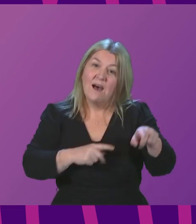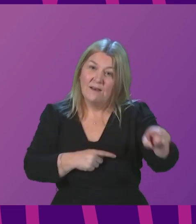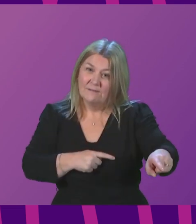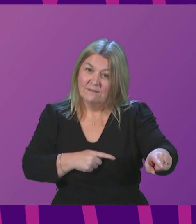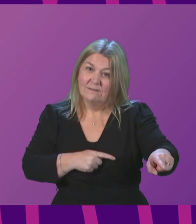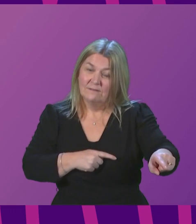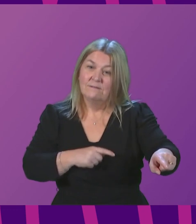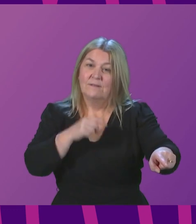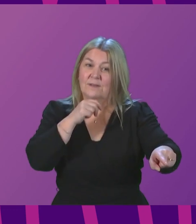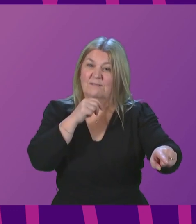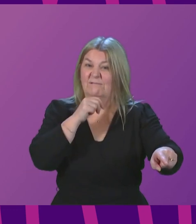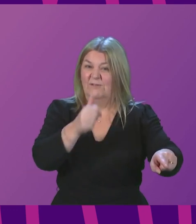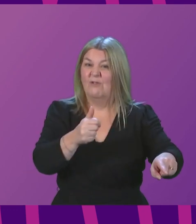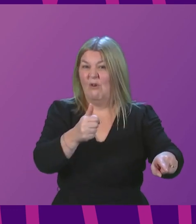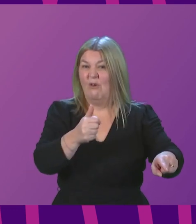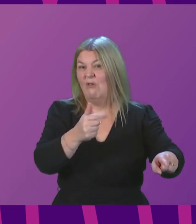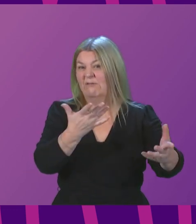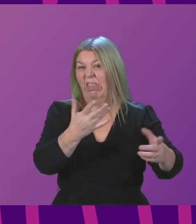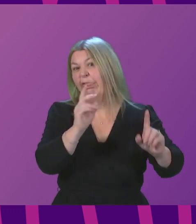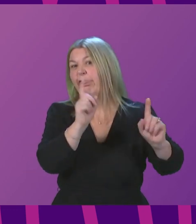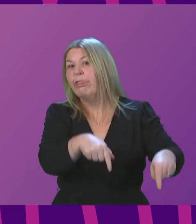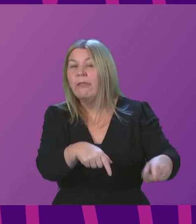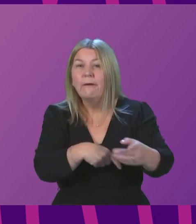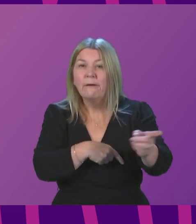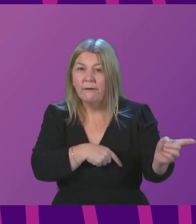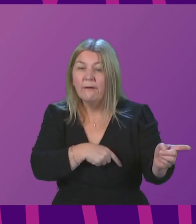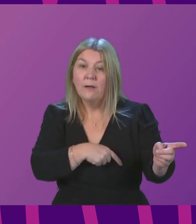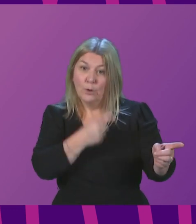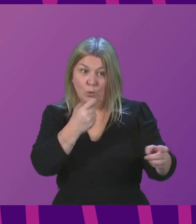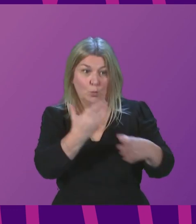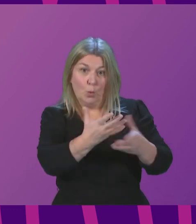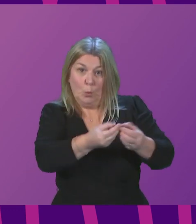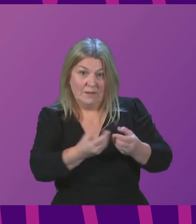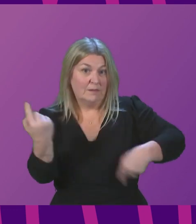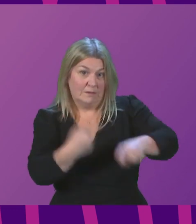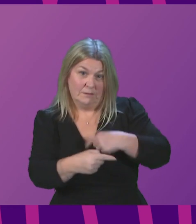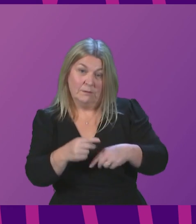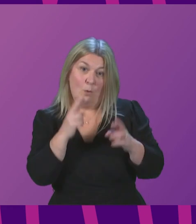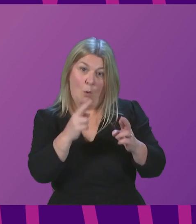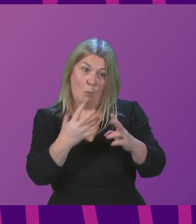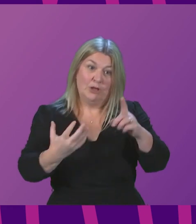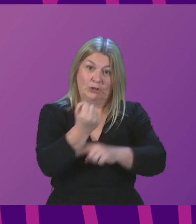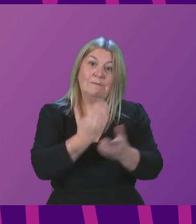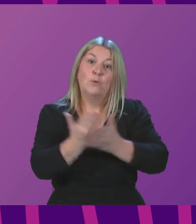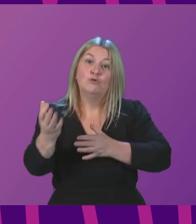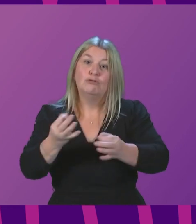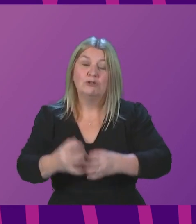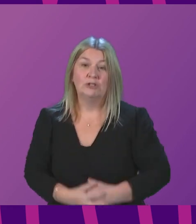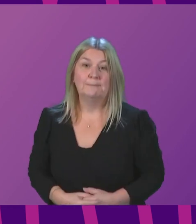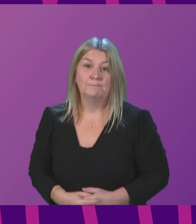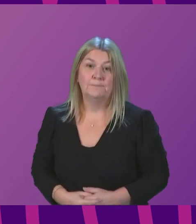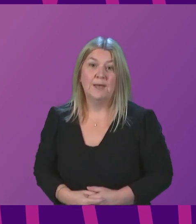penalise them. And I hope Mark Griffin would accept these points and perhaps work with us to try to get that outcome in the months ahead.